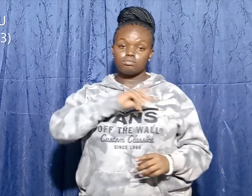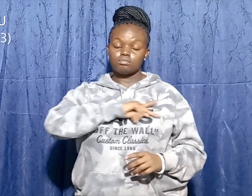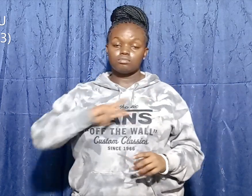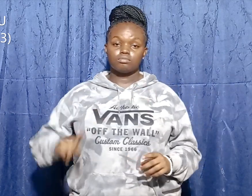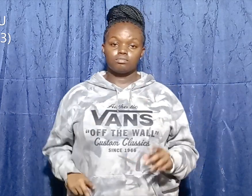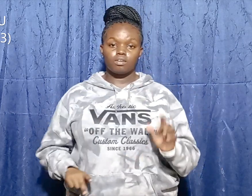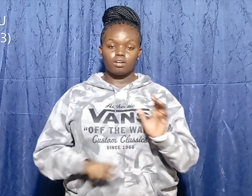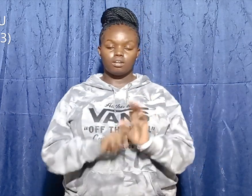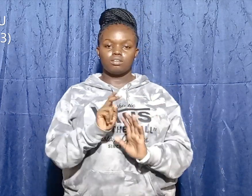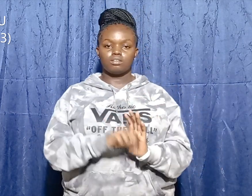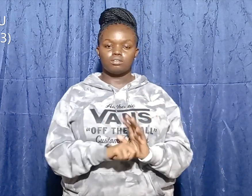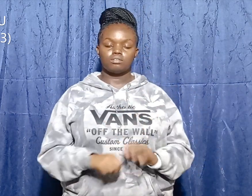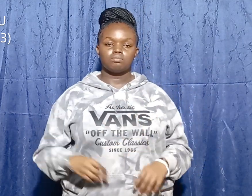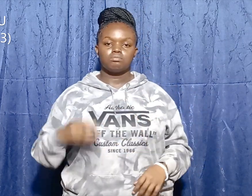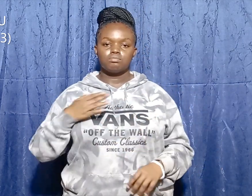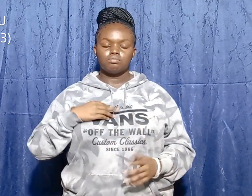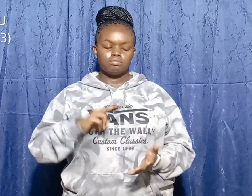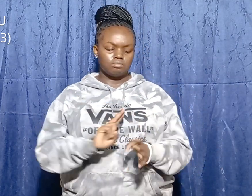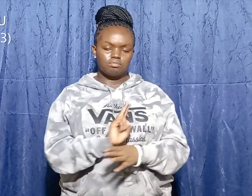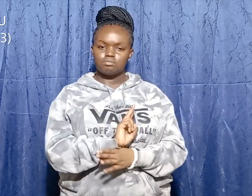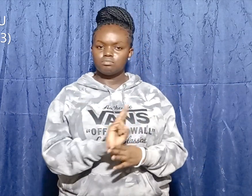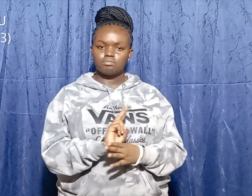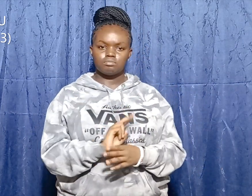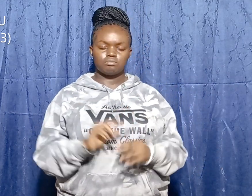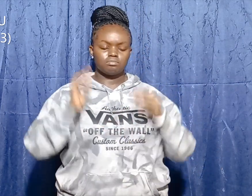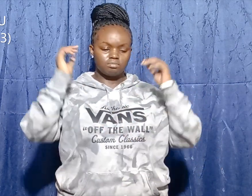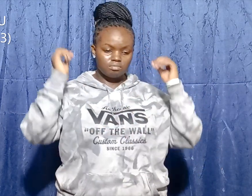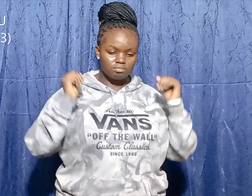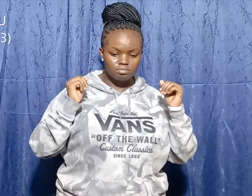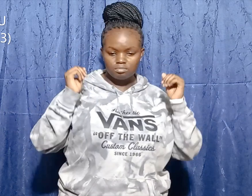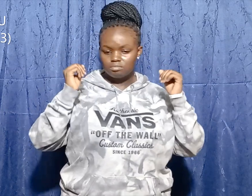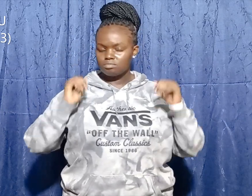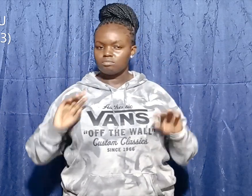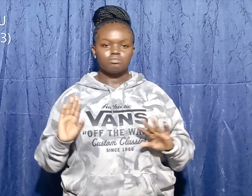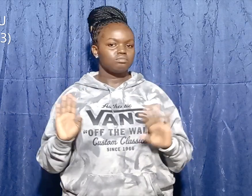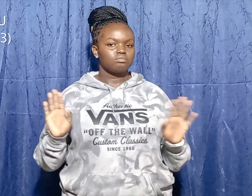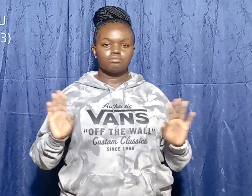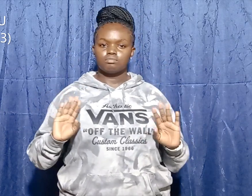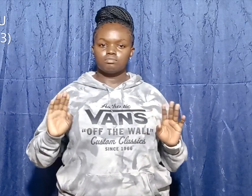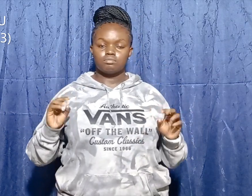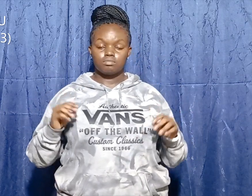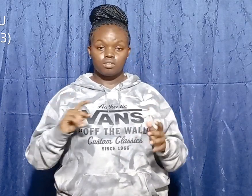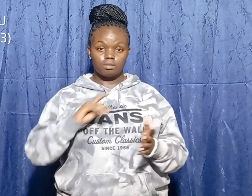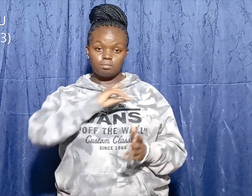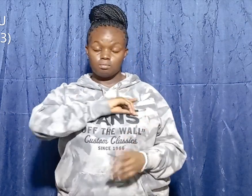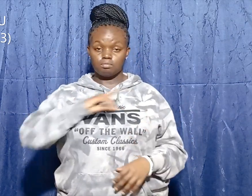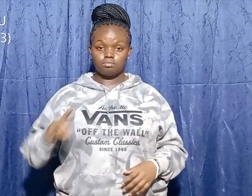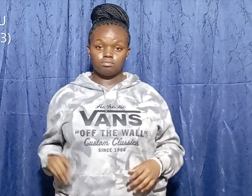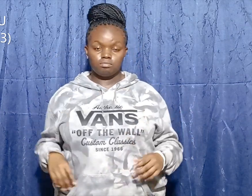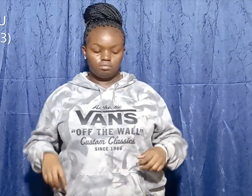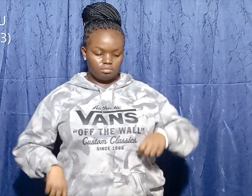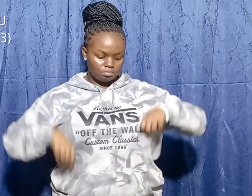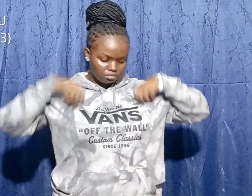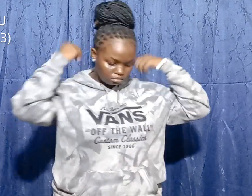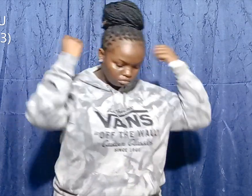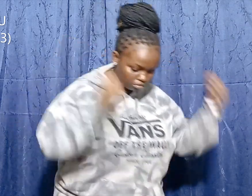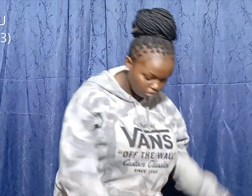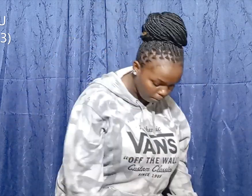I'm not used to wear this. David removed what he had worn and threw them